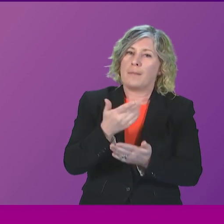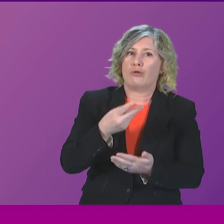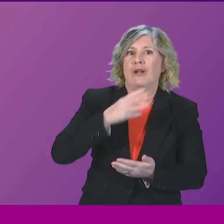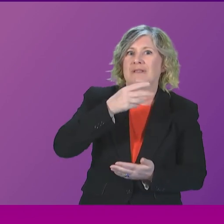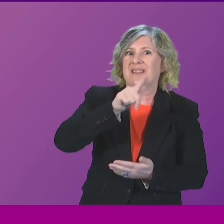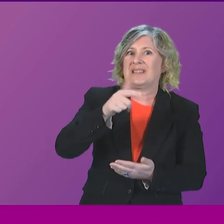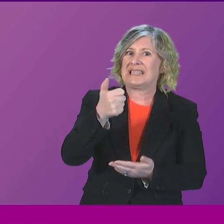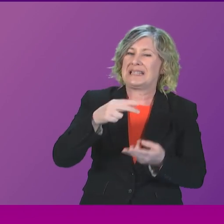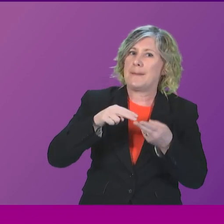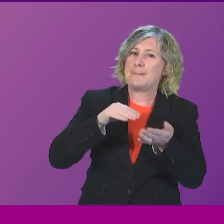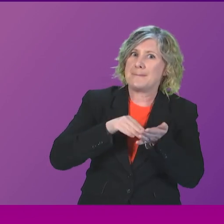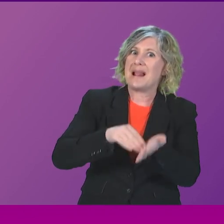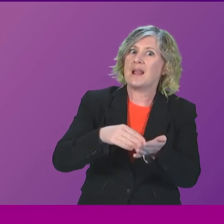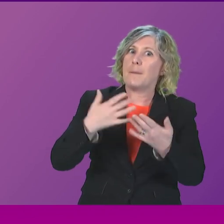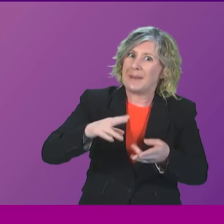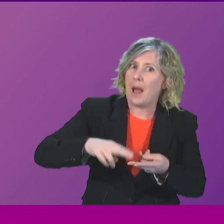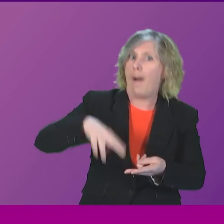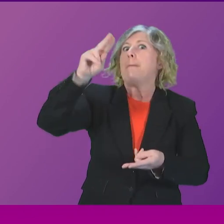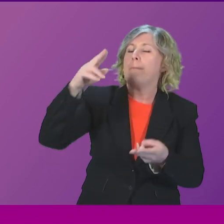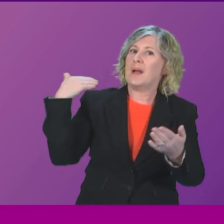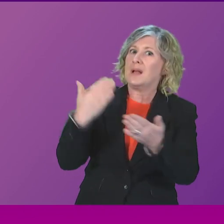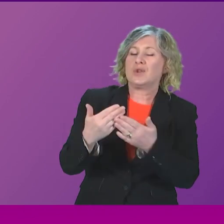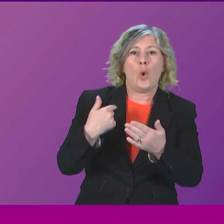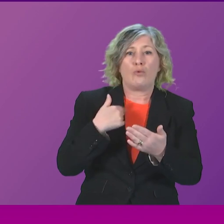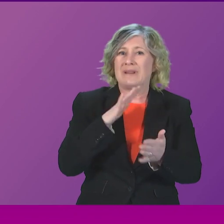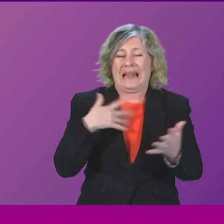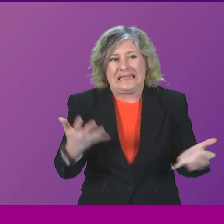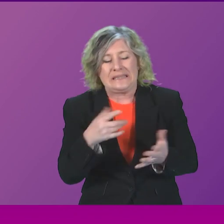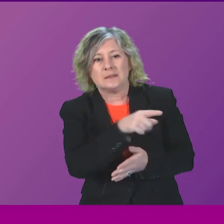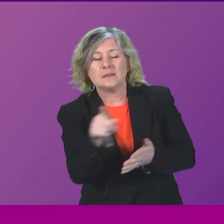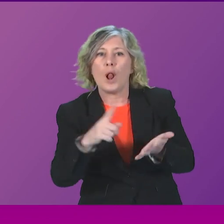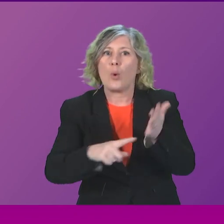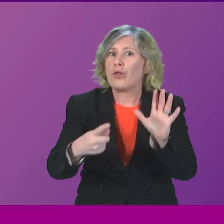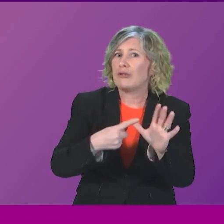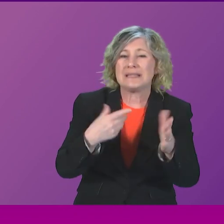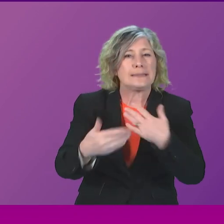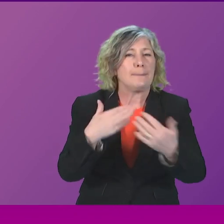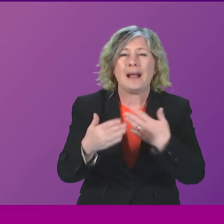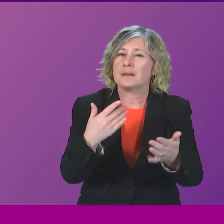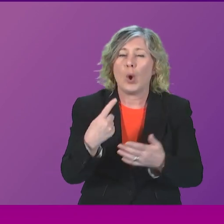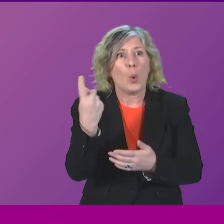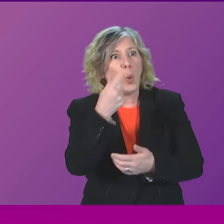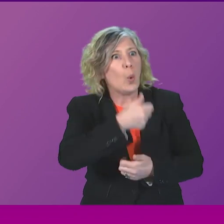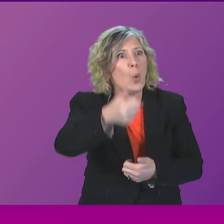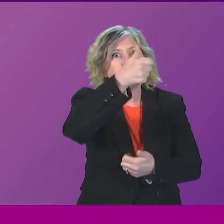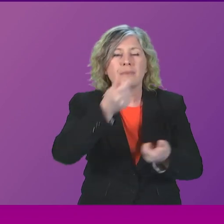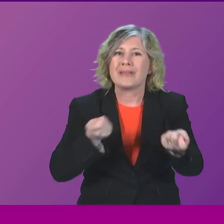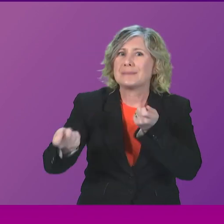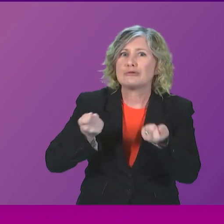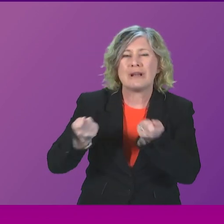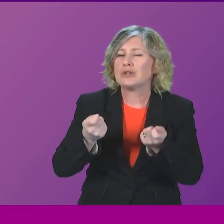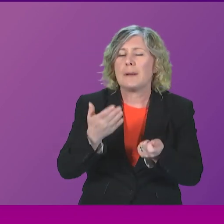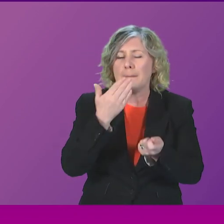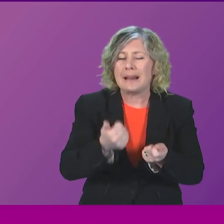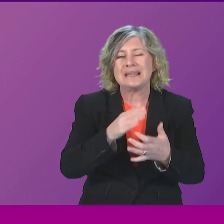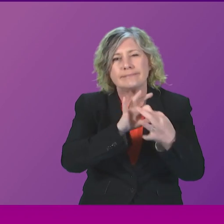of 3%. Now, I would, of course, urge any local authority, regardless of whoever is in administration, to engage with